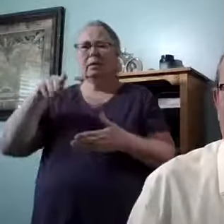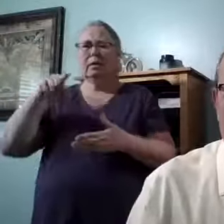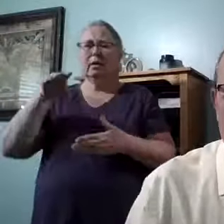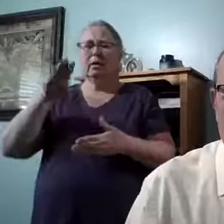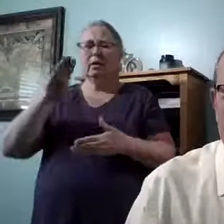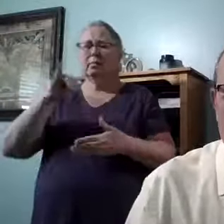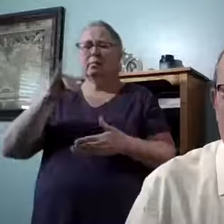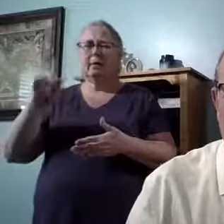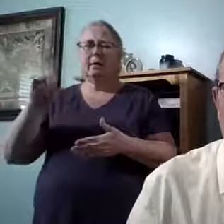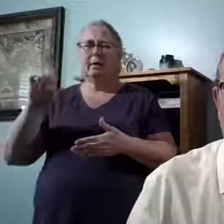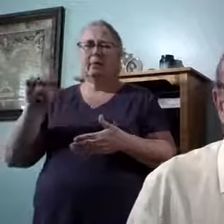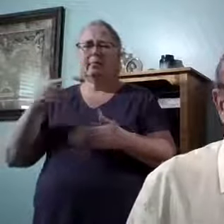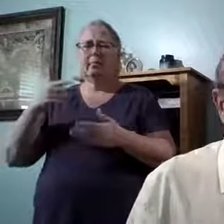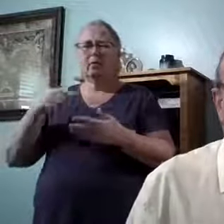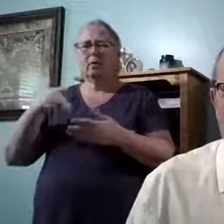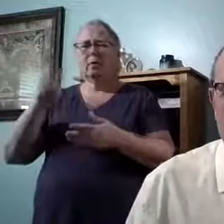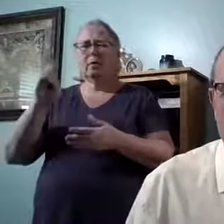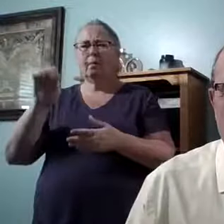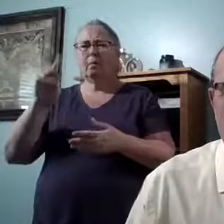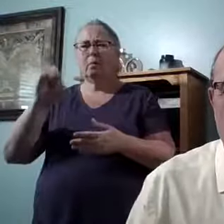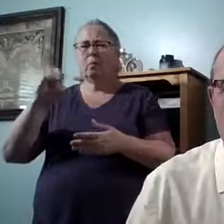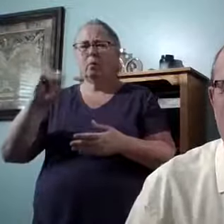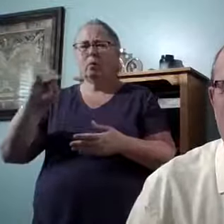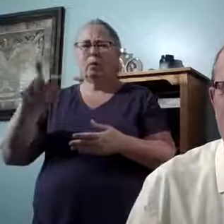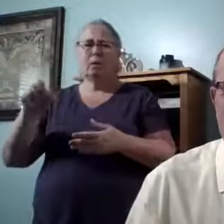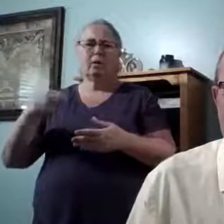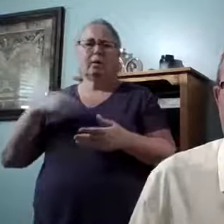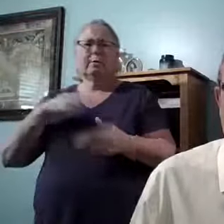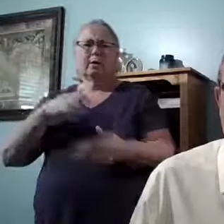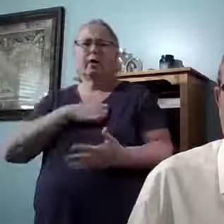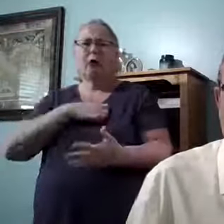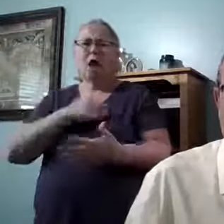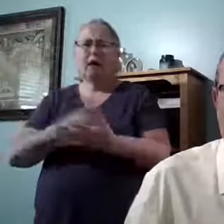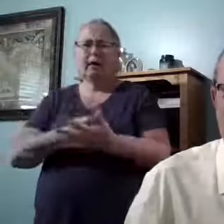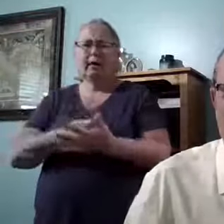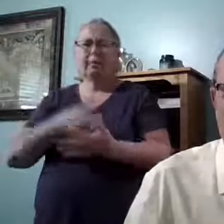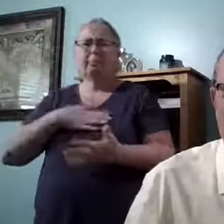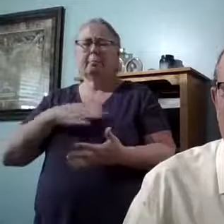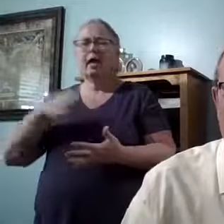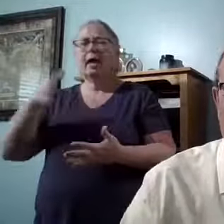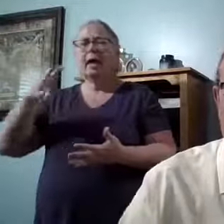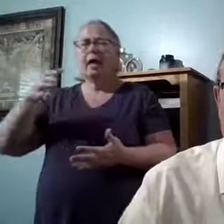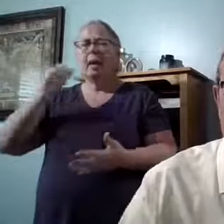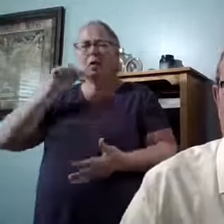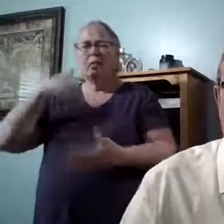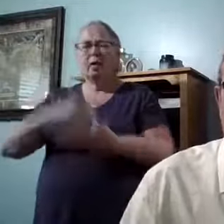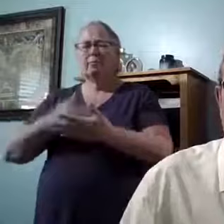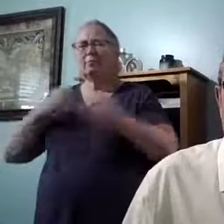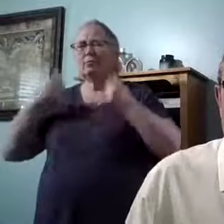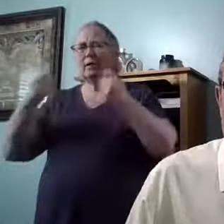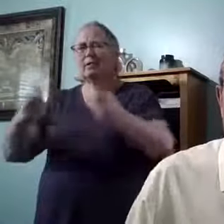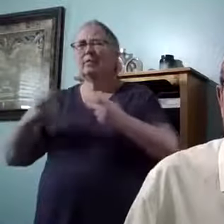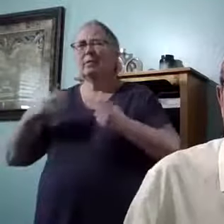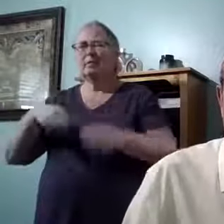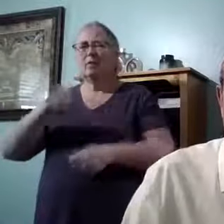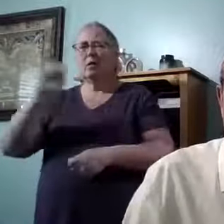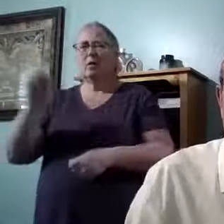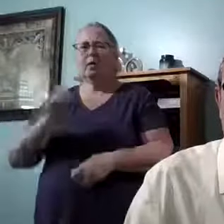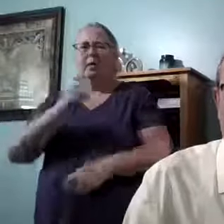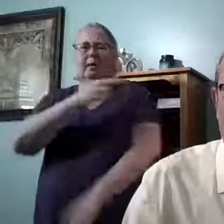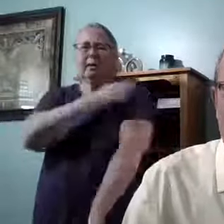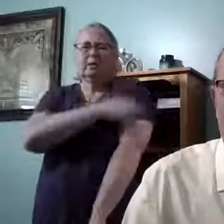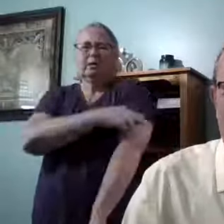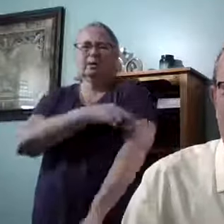I was having a heart attack. My wife was driving me to the Olean General Hospital, severe pains in my chest in 2012.